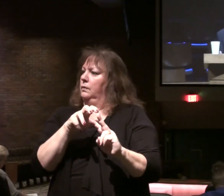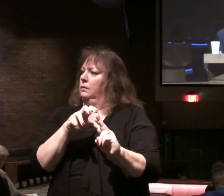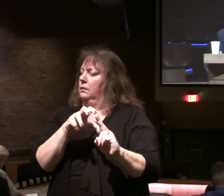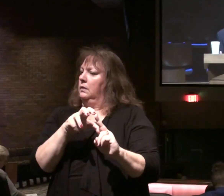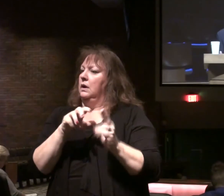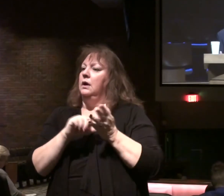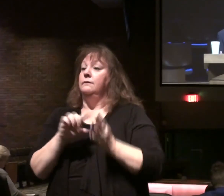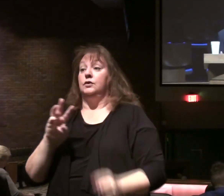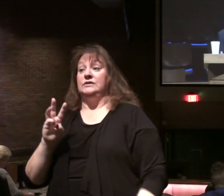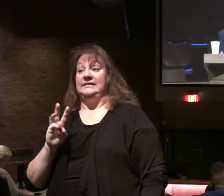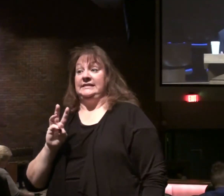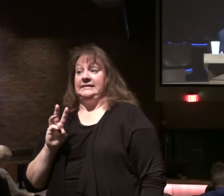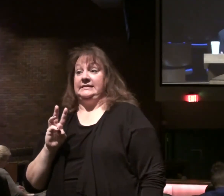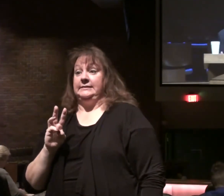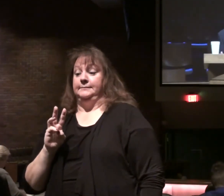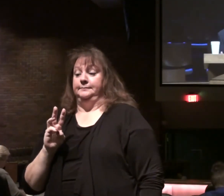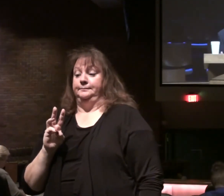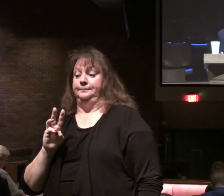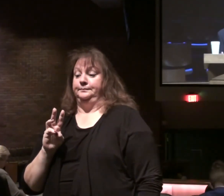Verse 6. Revelation.